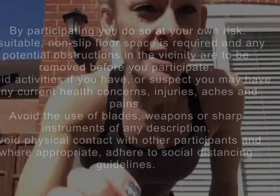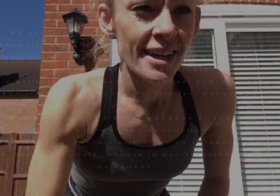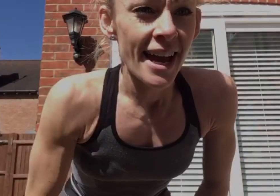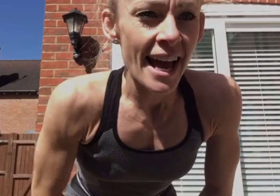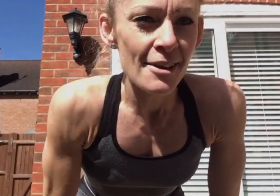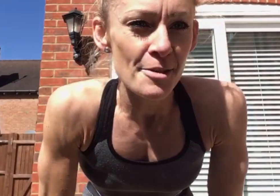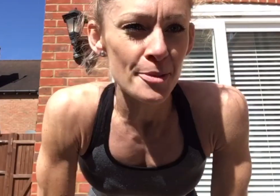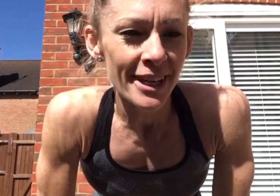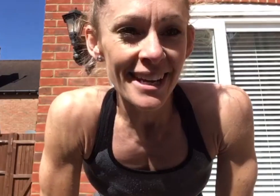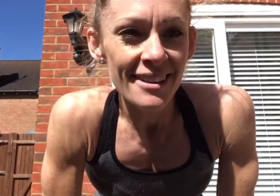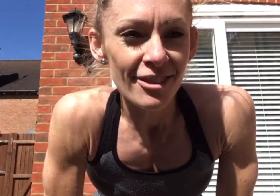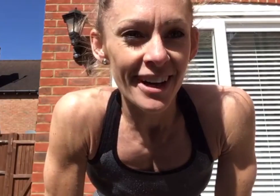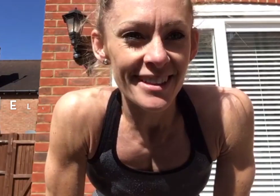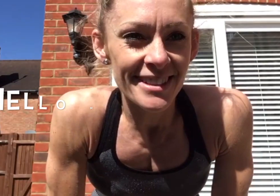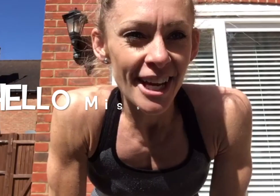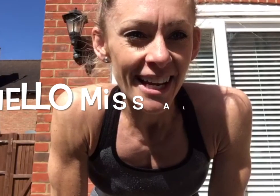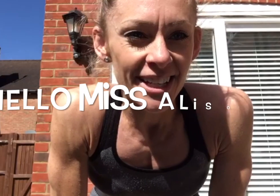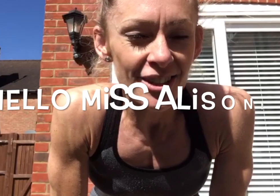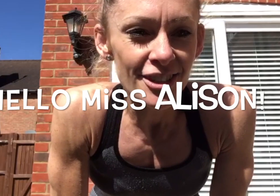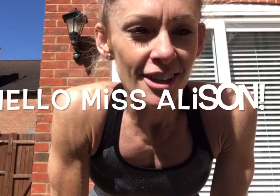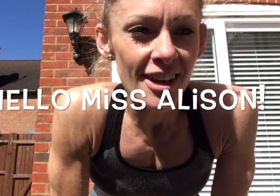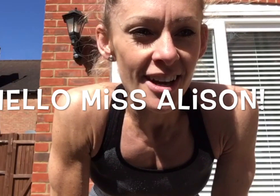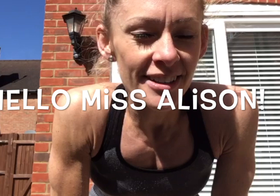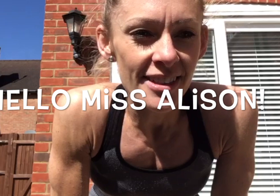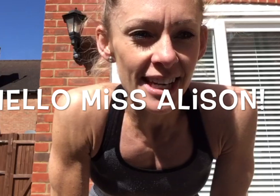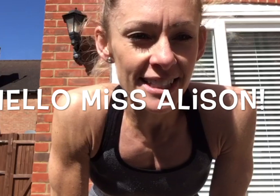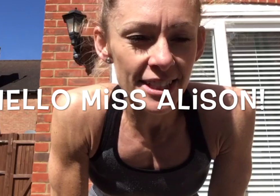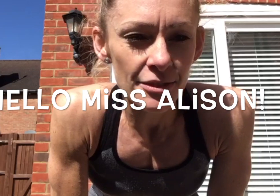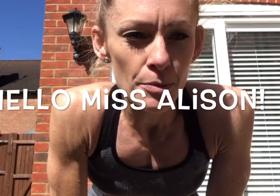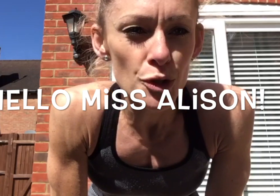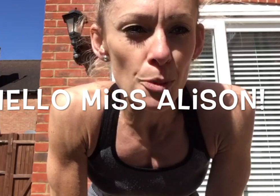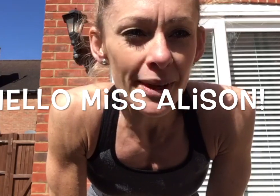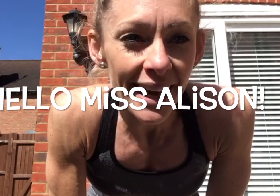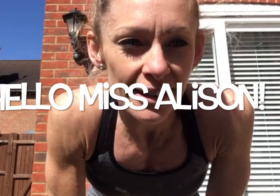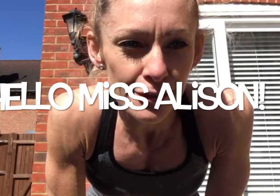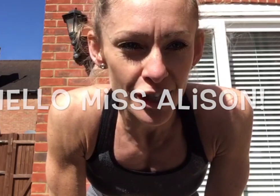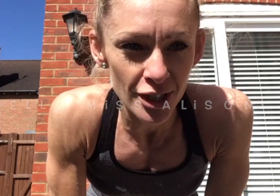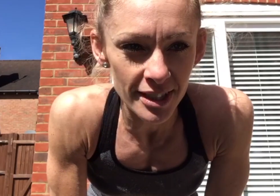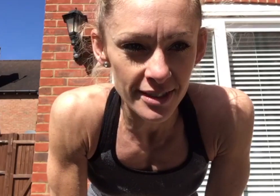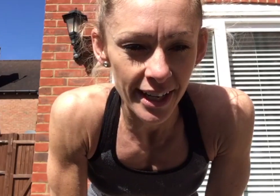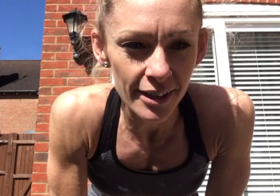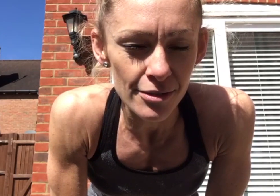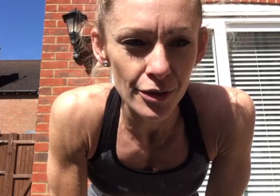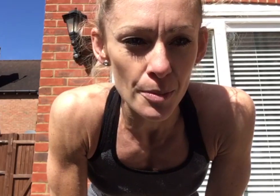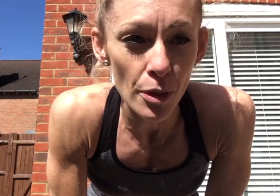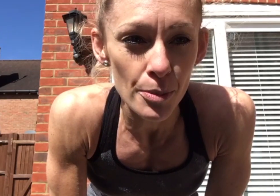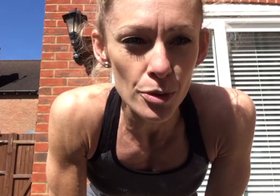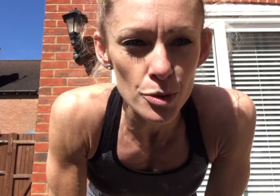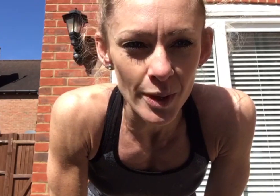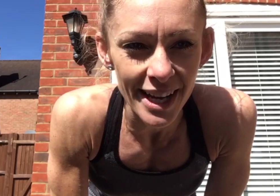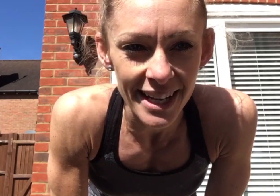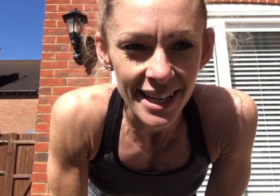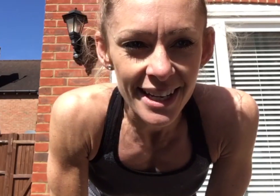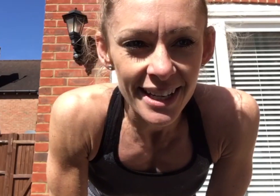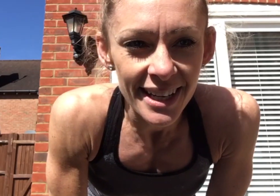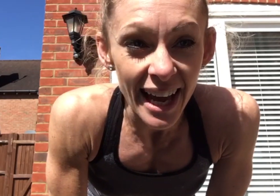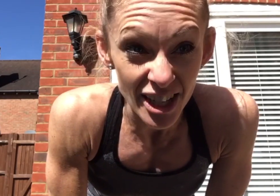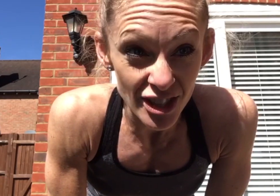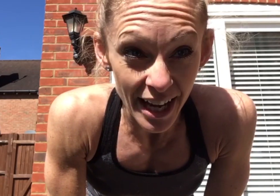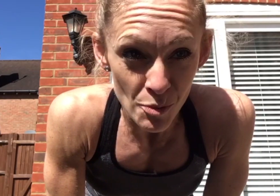Hello everybody! Right, there's a challenge to learn the letters from Supercalifragilisticexpialidocious the Broadway. Actually, our